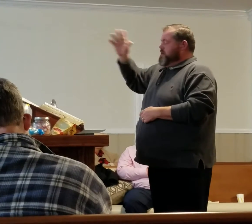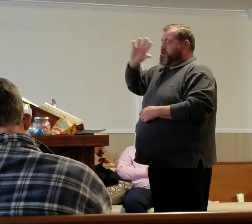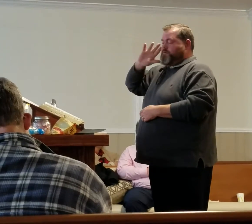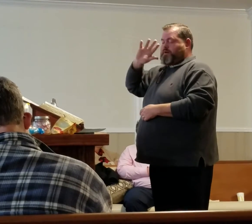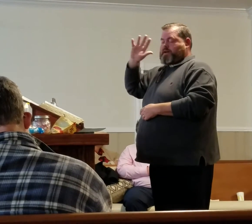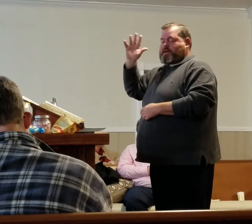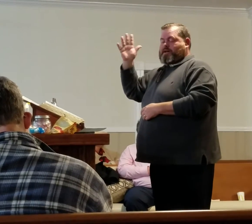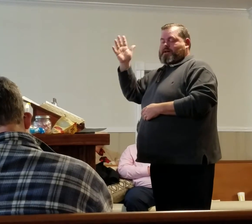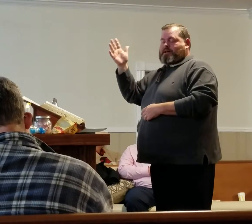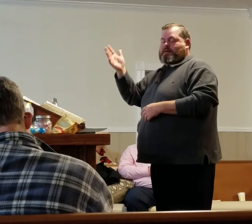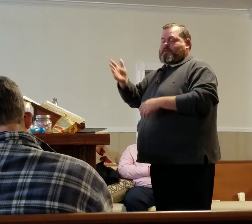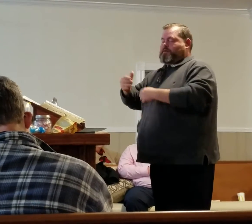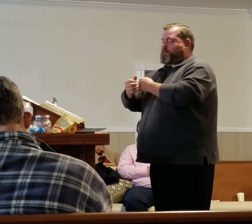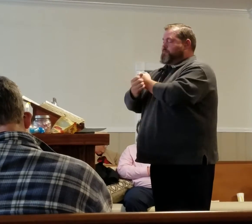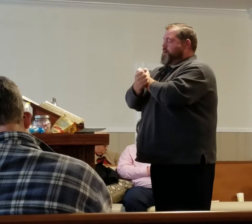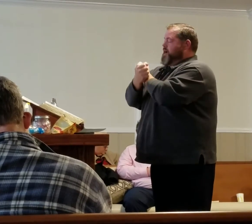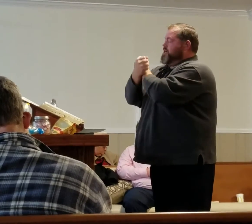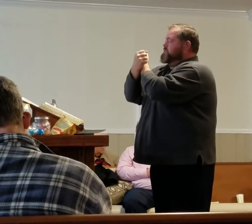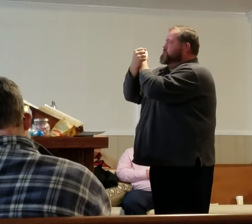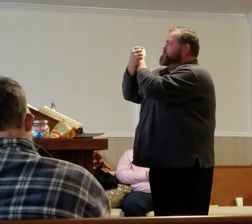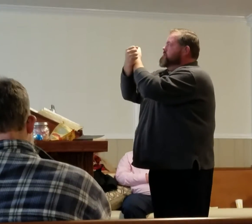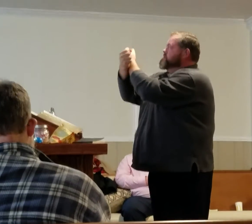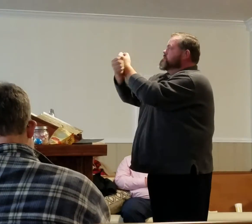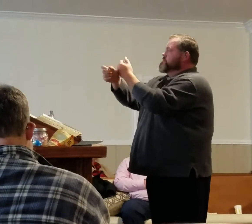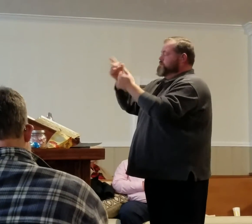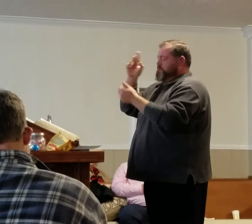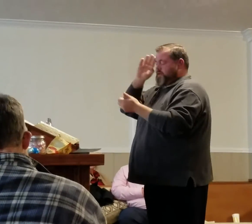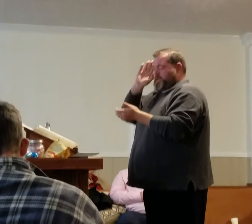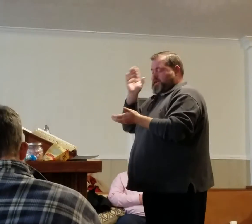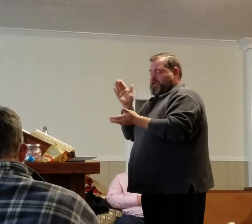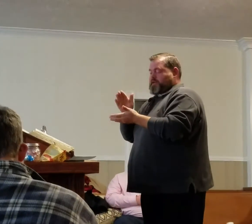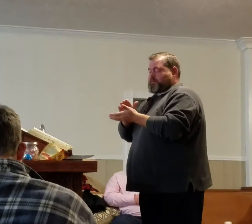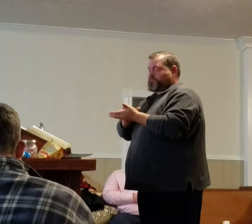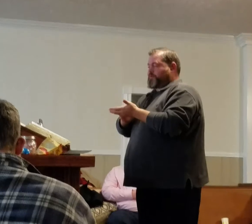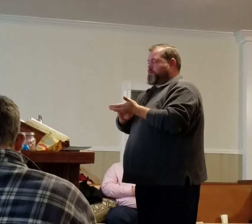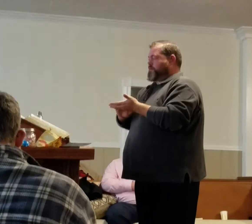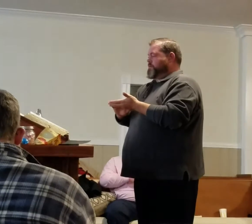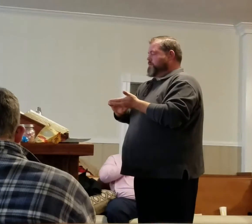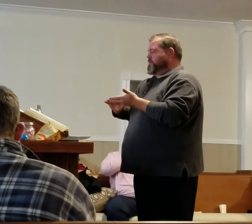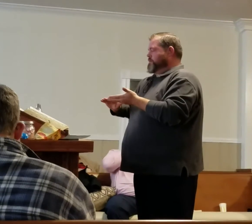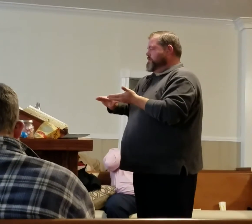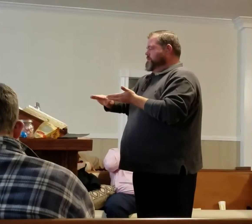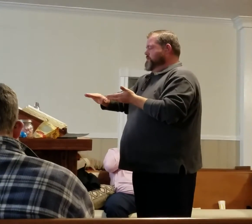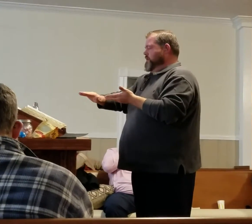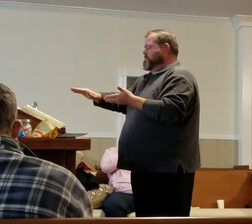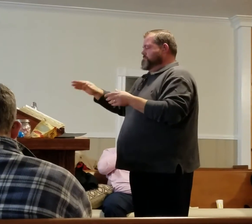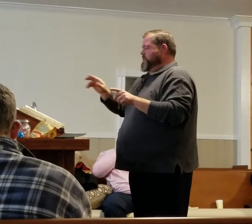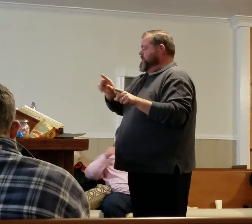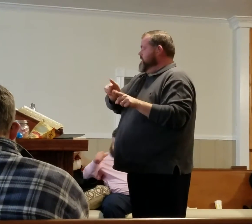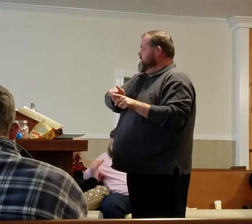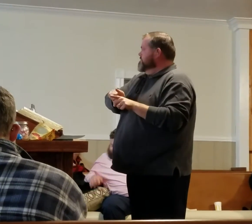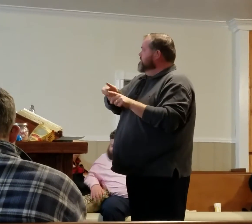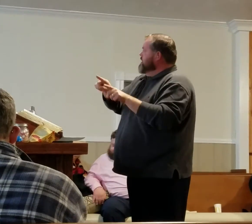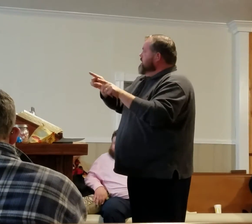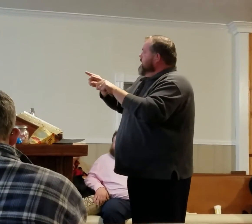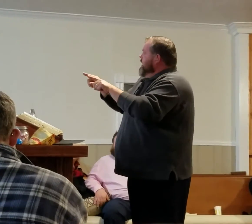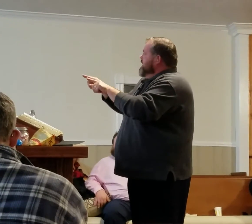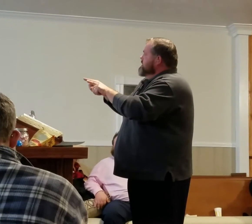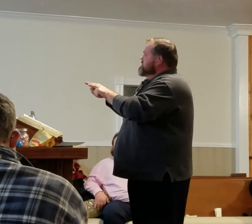He will my shield and portion be, as